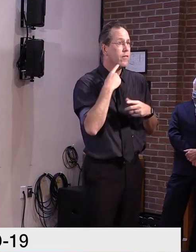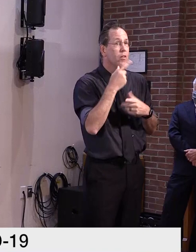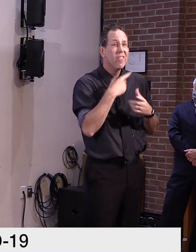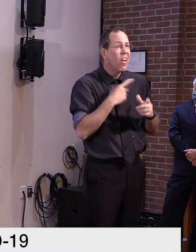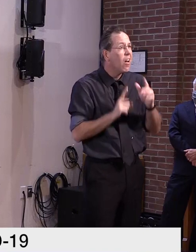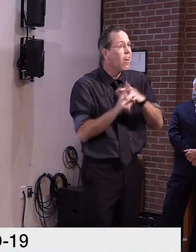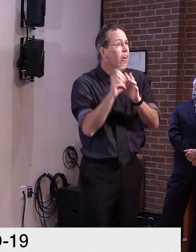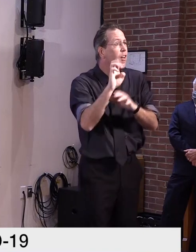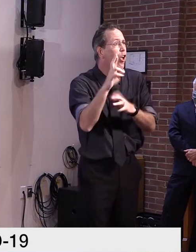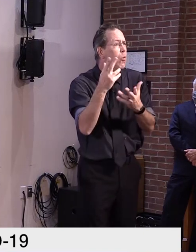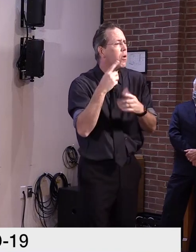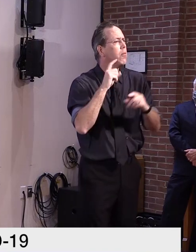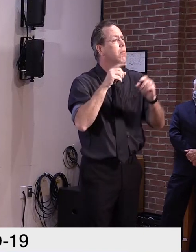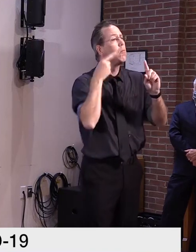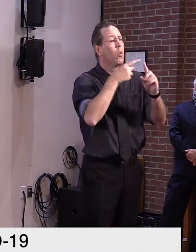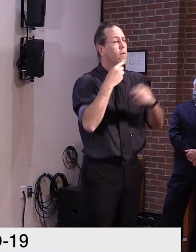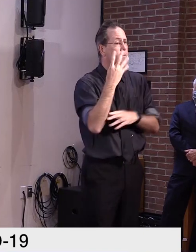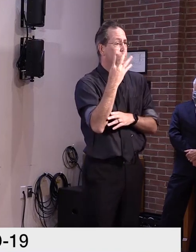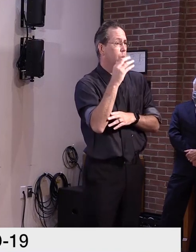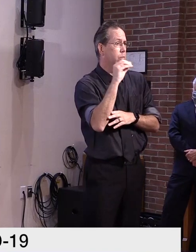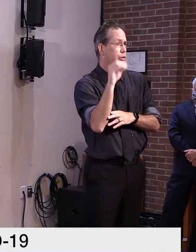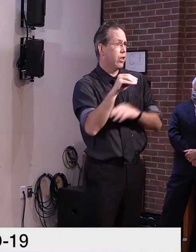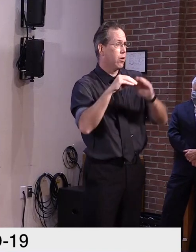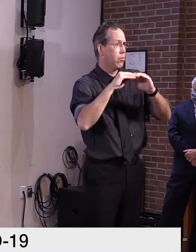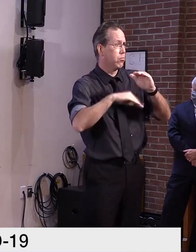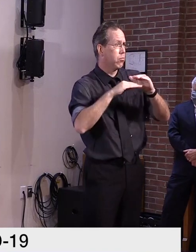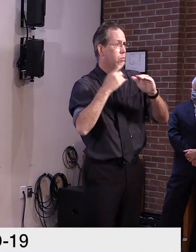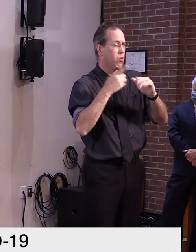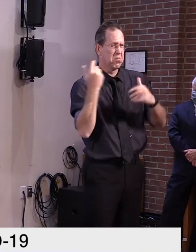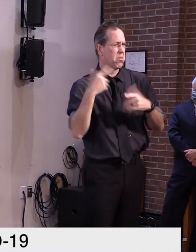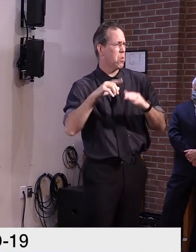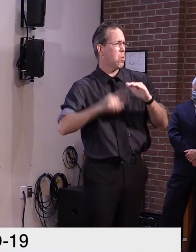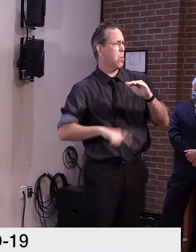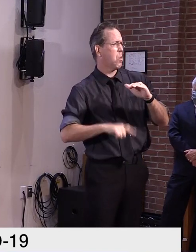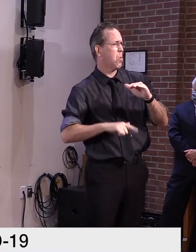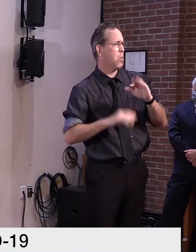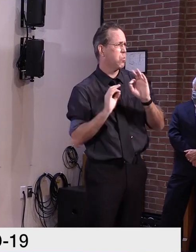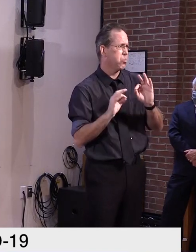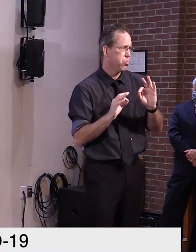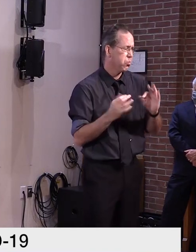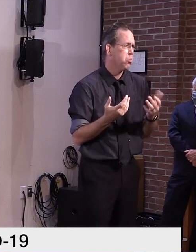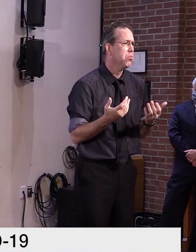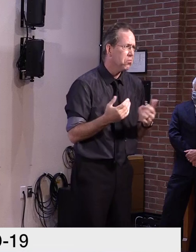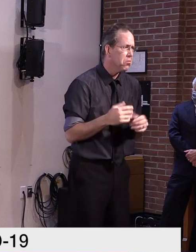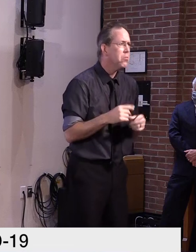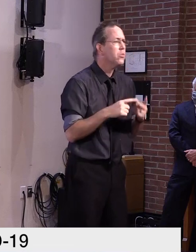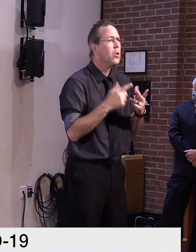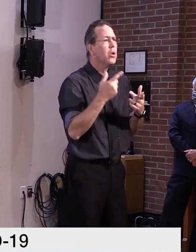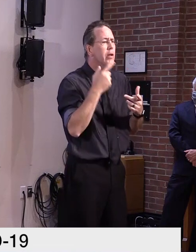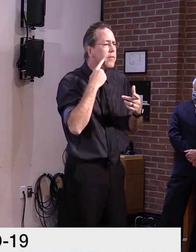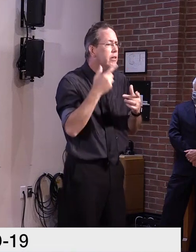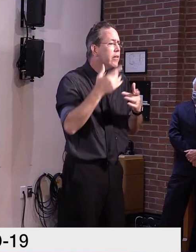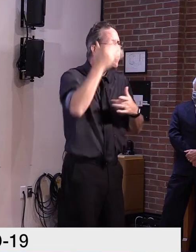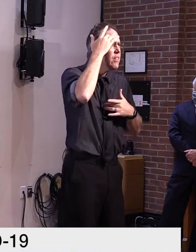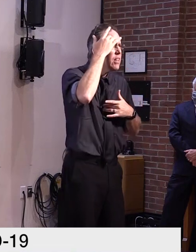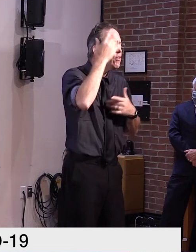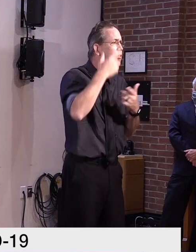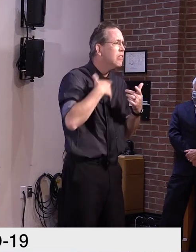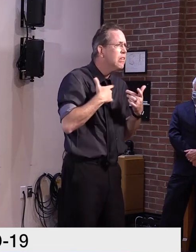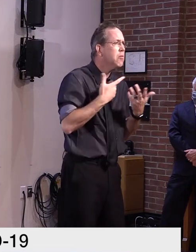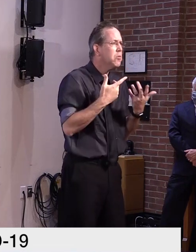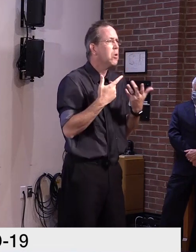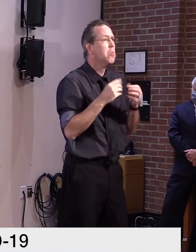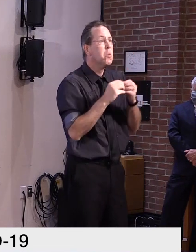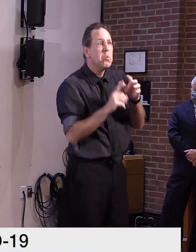We'll continue to watch this metric and those reporting flu-like illness as the flu becomes more prevalent in the country in the northeast. But